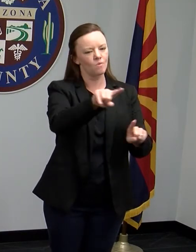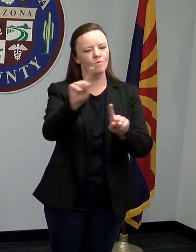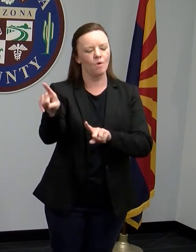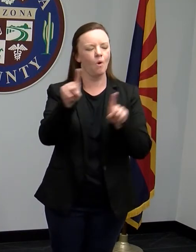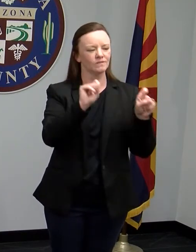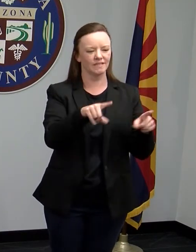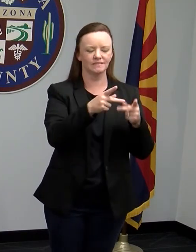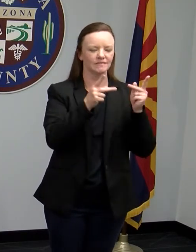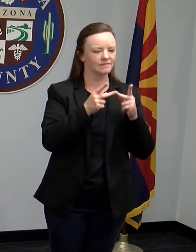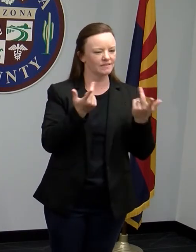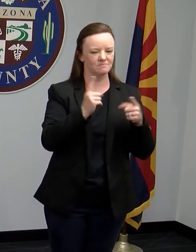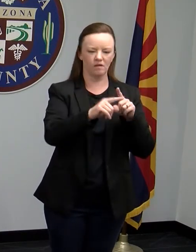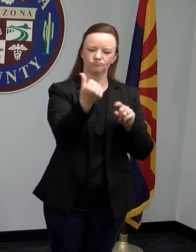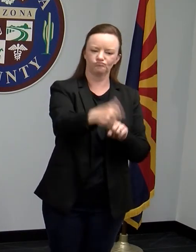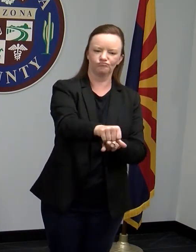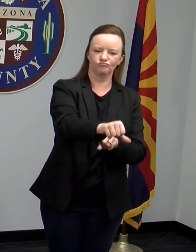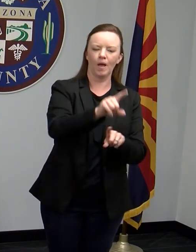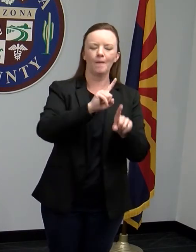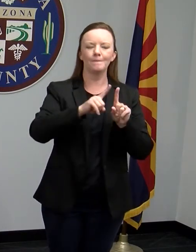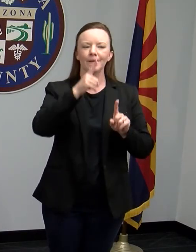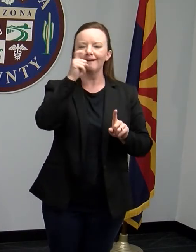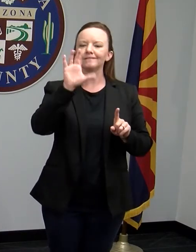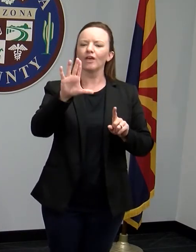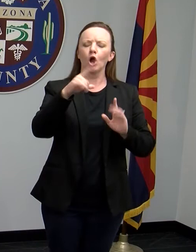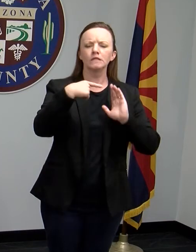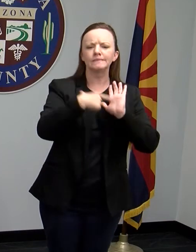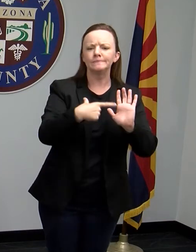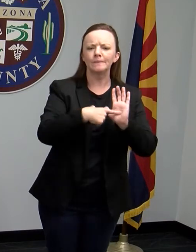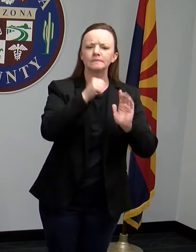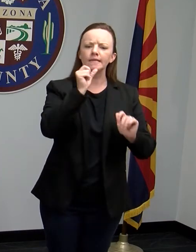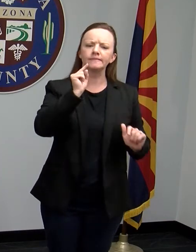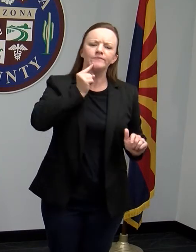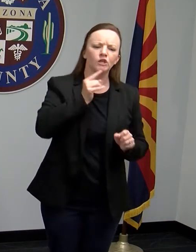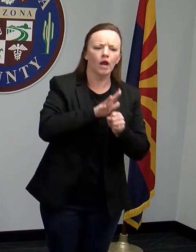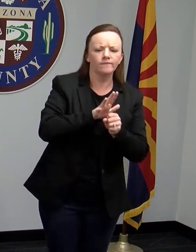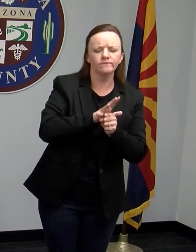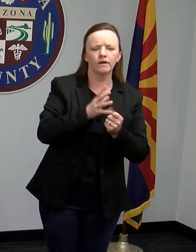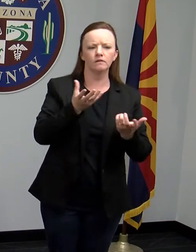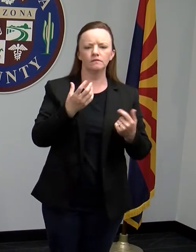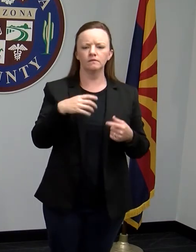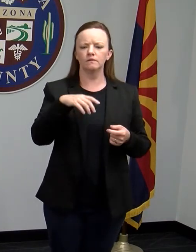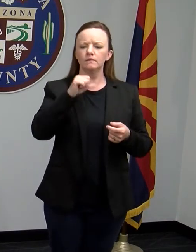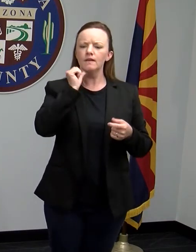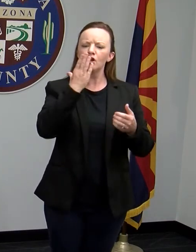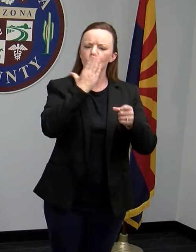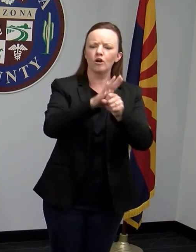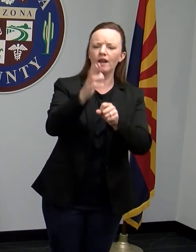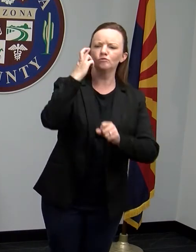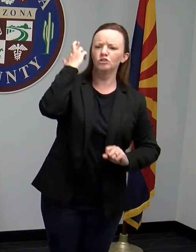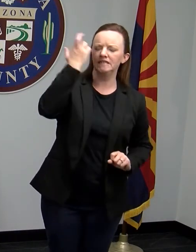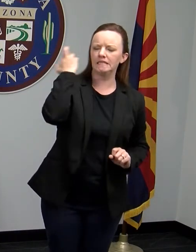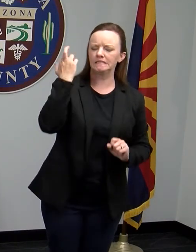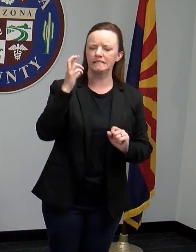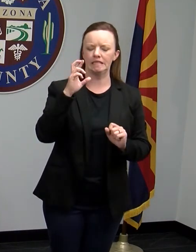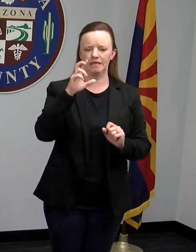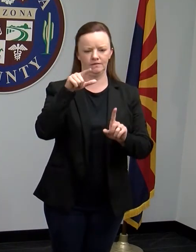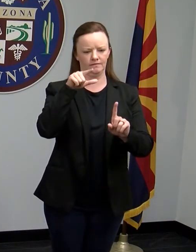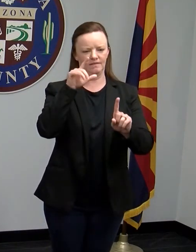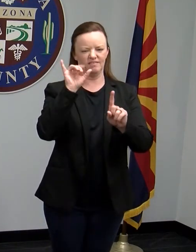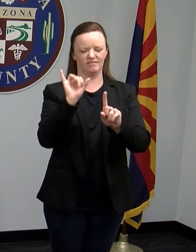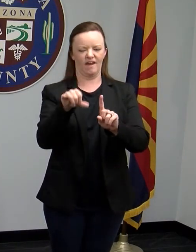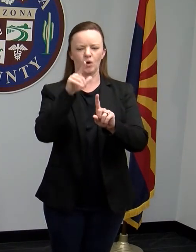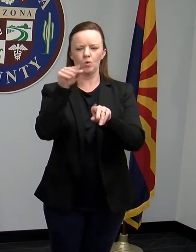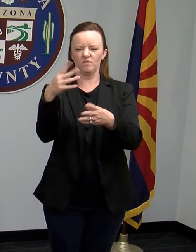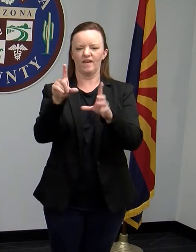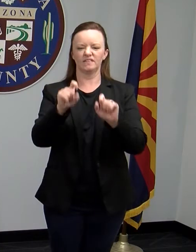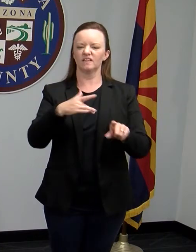because they didn't have bad enough symptoms or enough symptoms or enough rationale that the provider thought they should get tested.